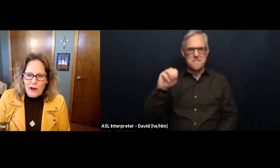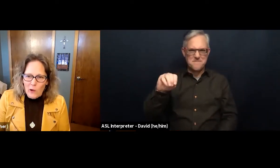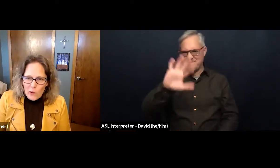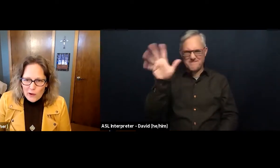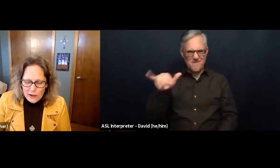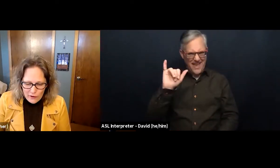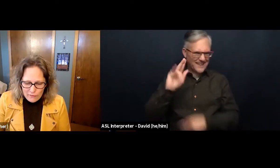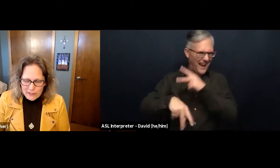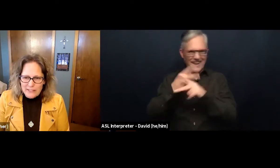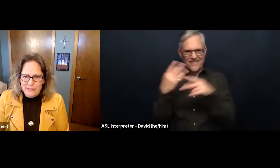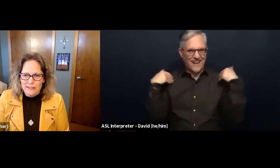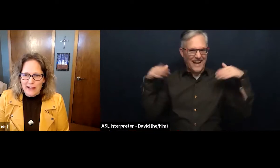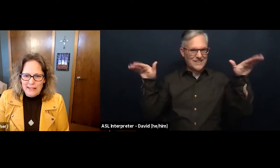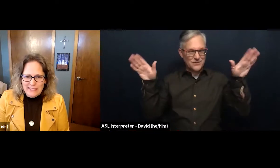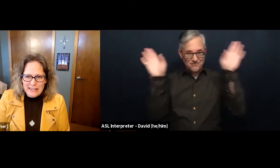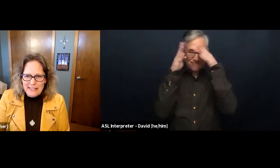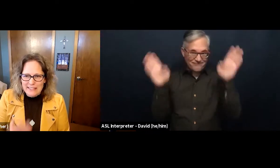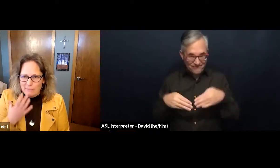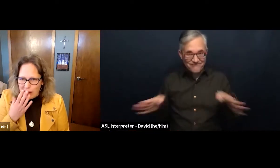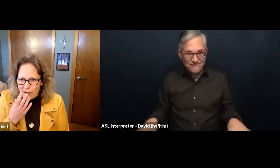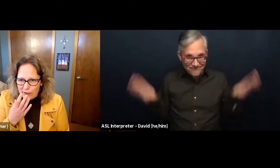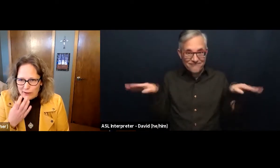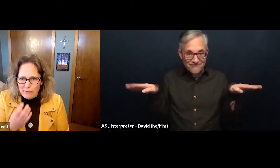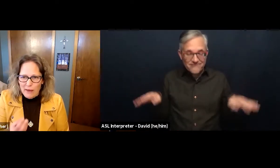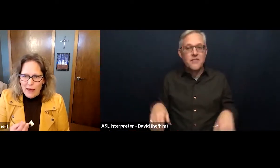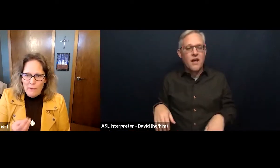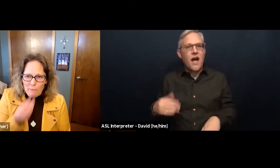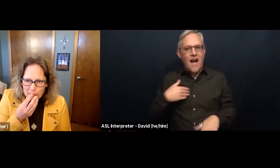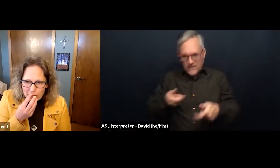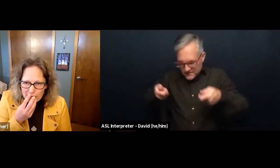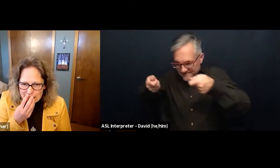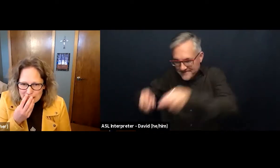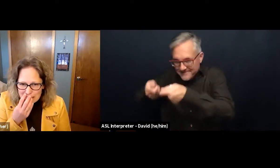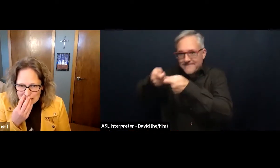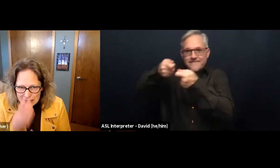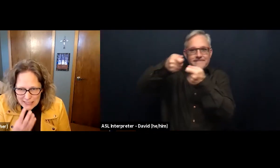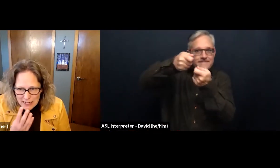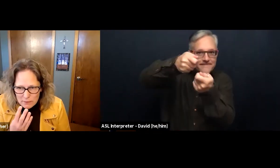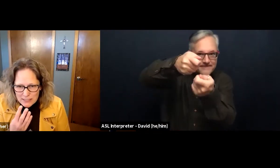coal over to Isaiah's mouth and burns his lips.